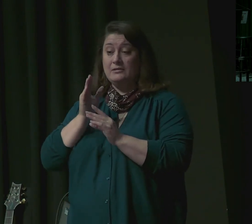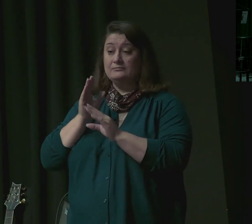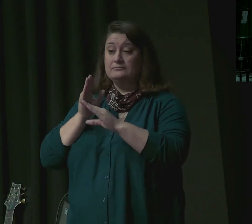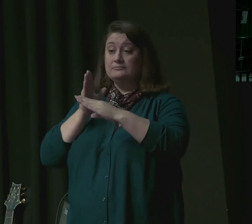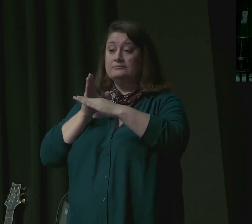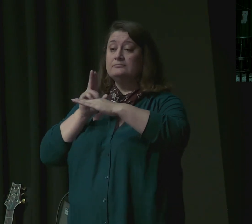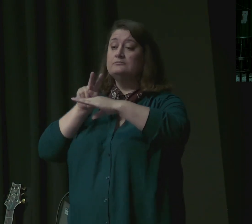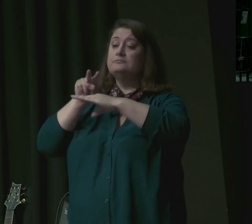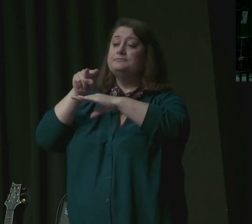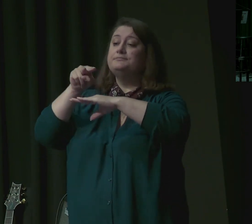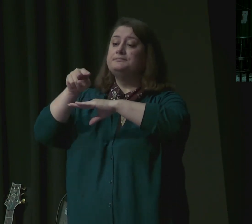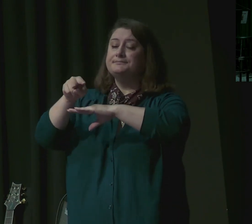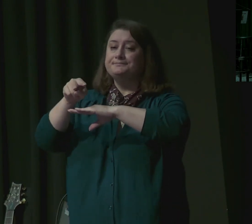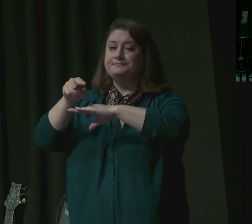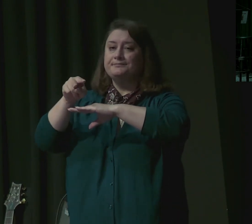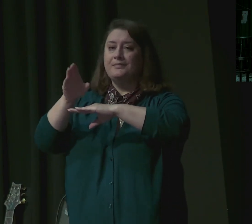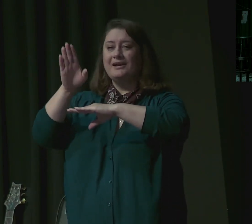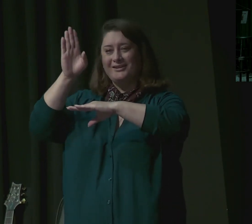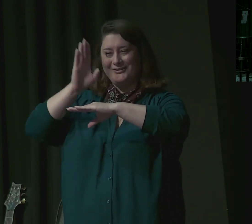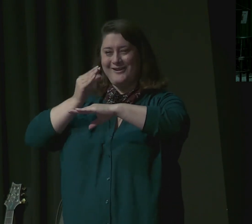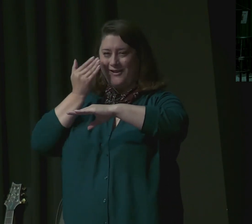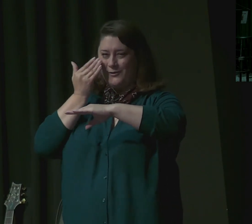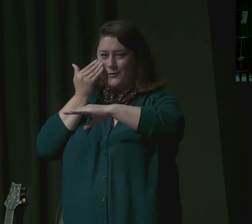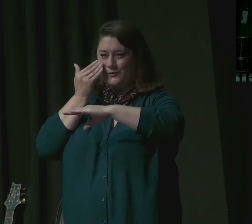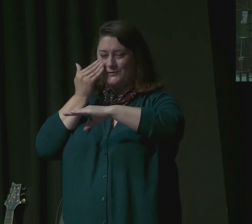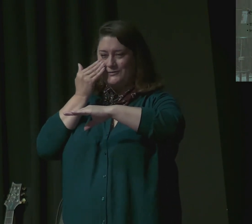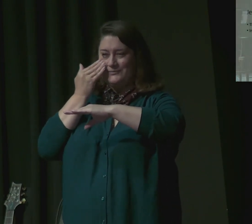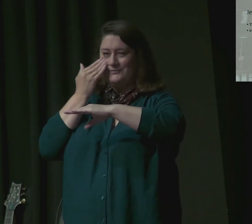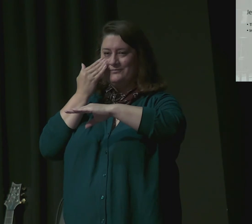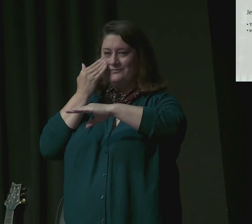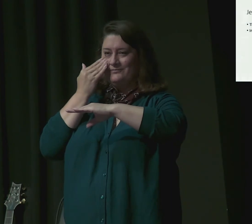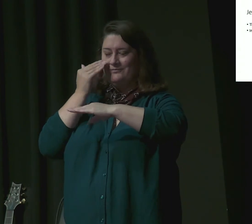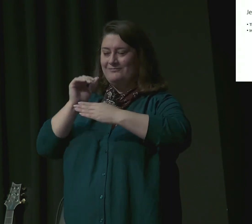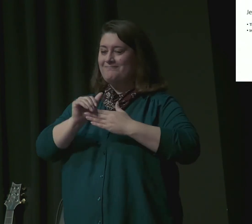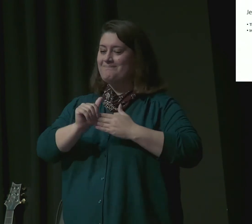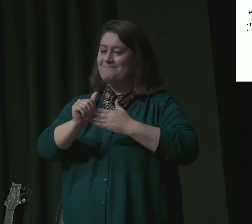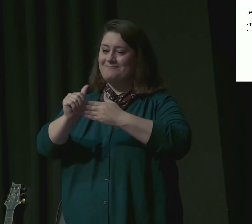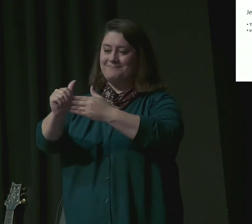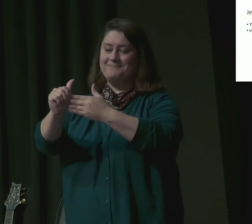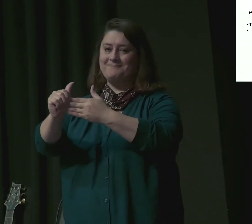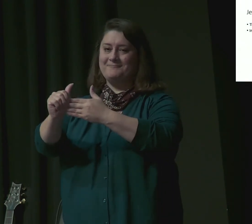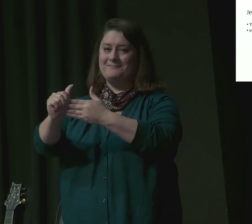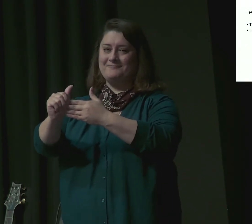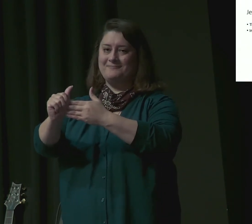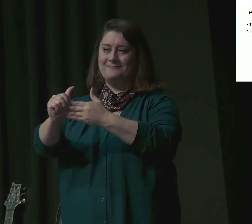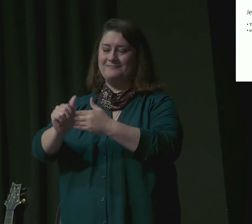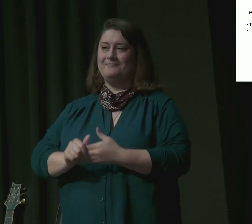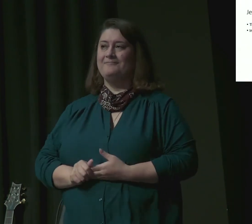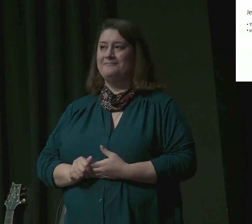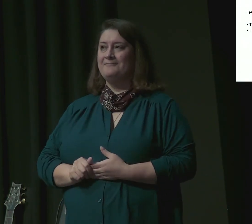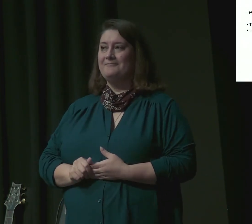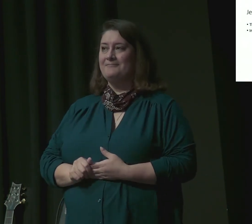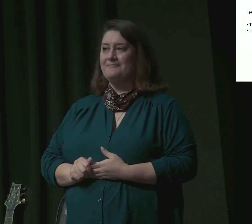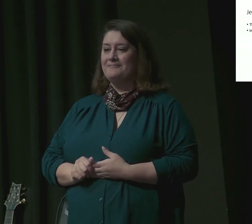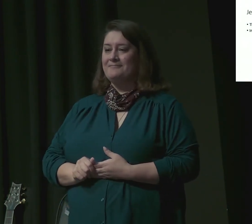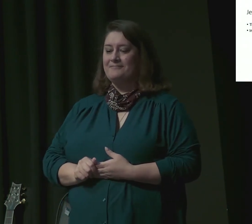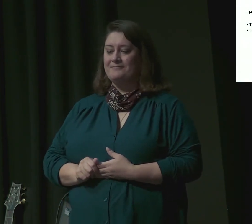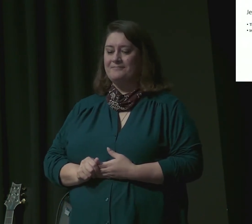And we find this testing then in the summons before Joseph. Verses 15 to 25, they loaded up their